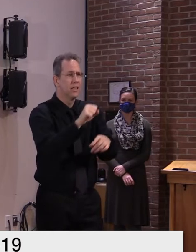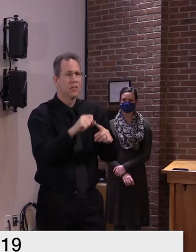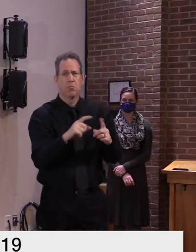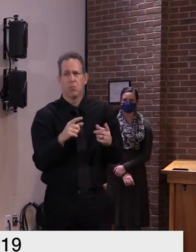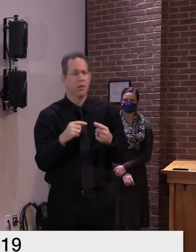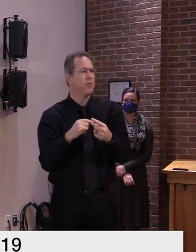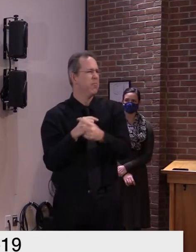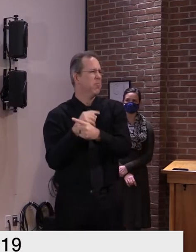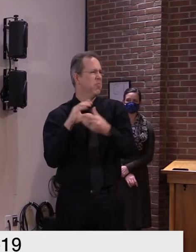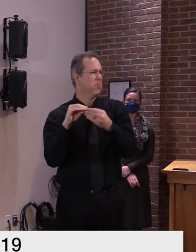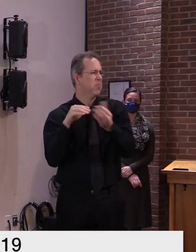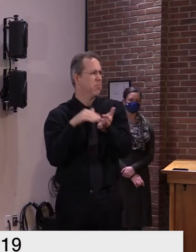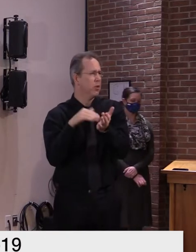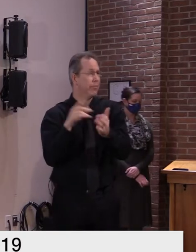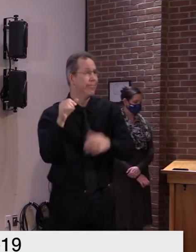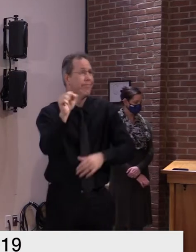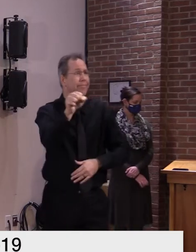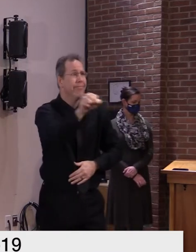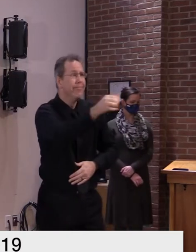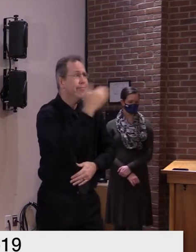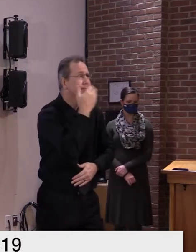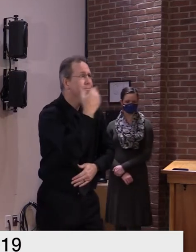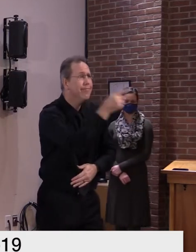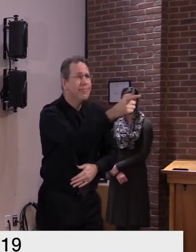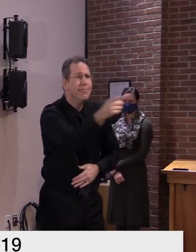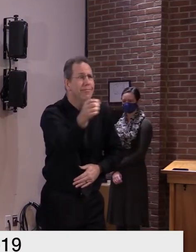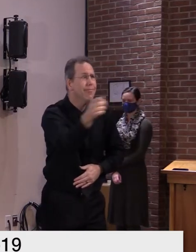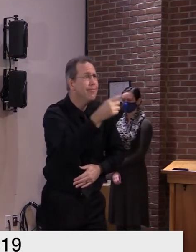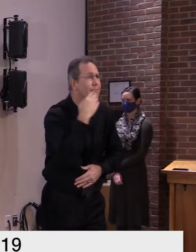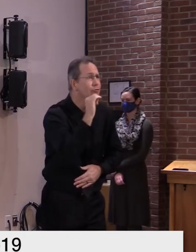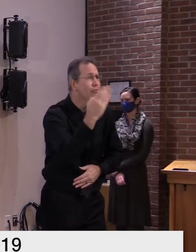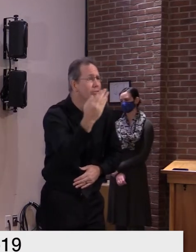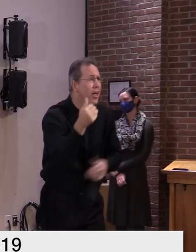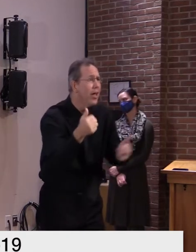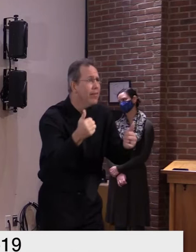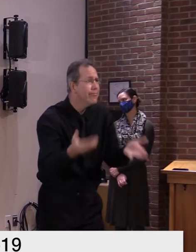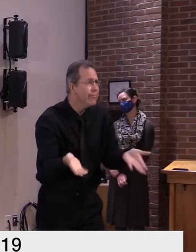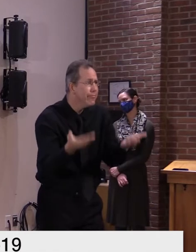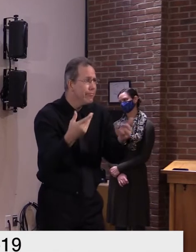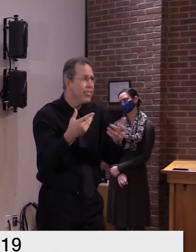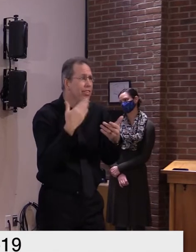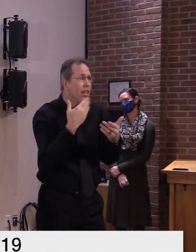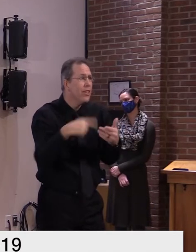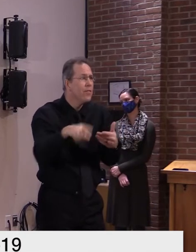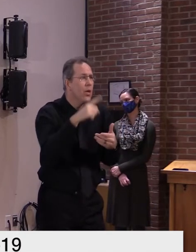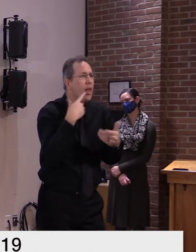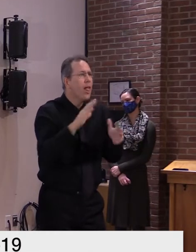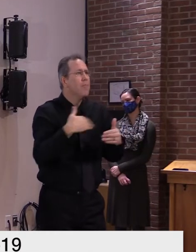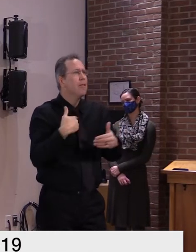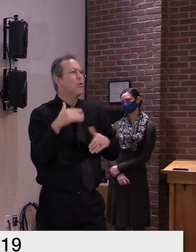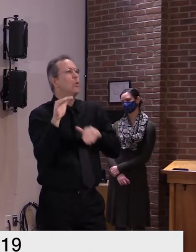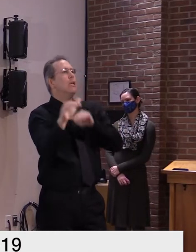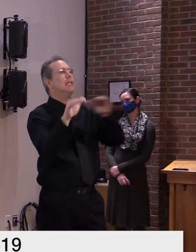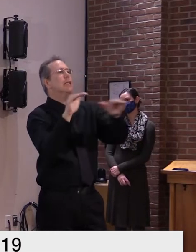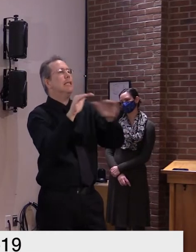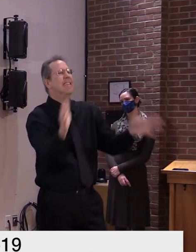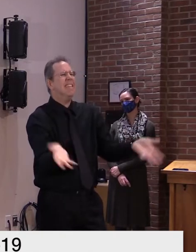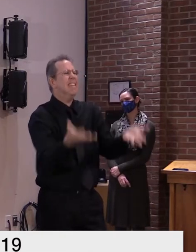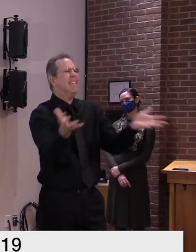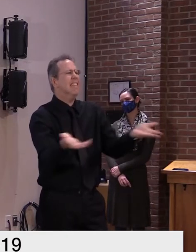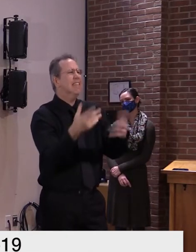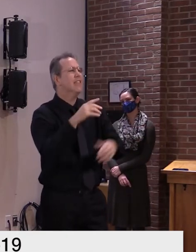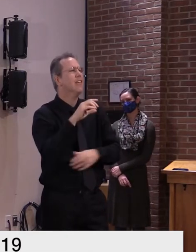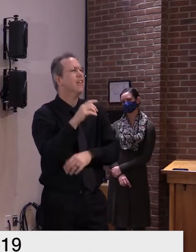we still have room to to move so thanks for allowing me to remind everybody of that um shingles vaccine